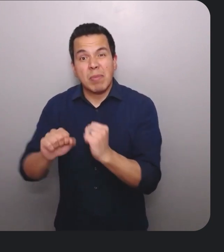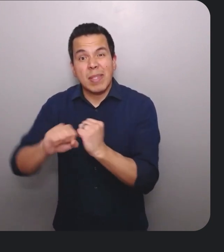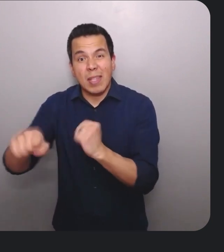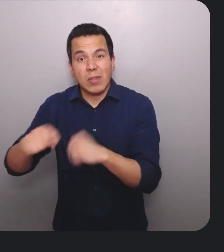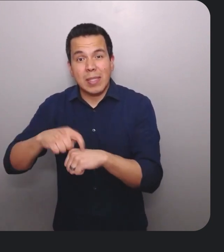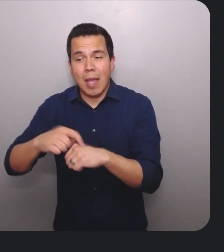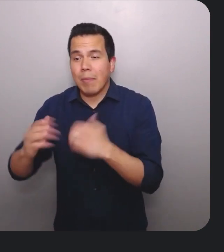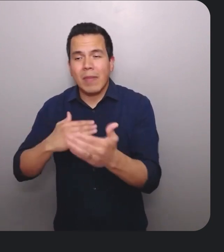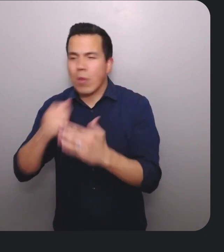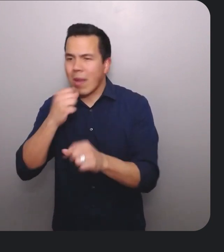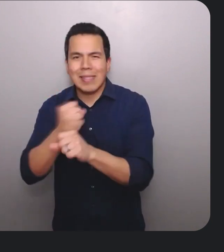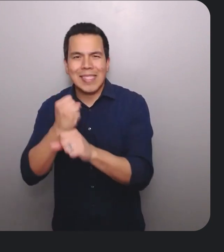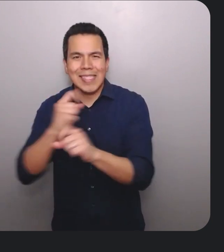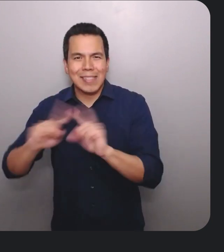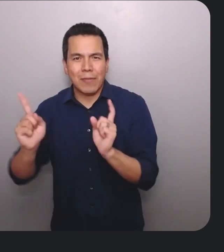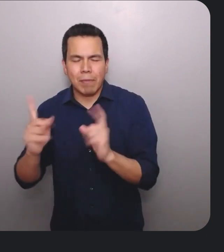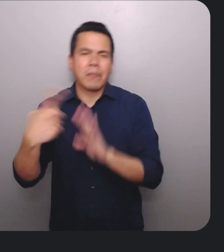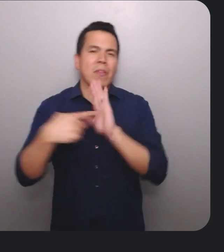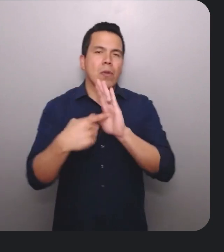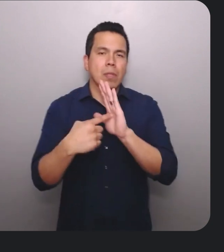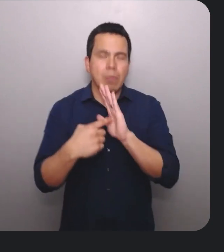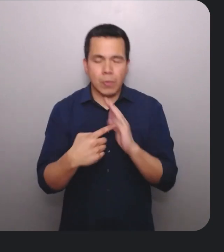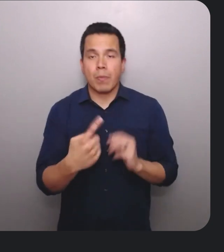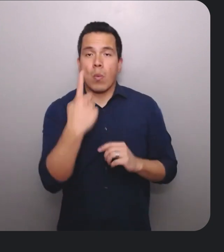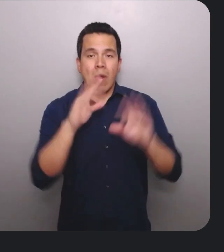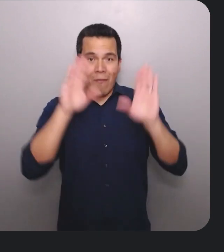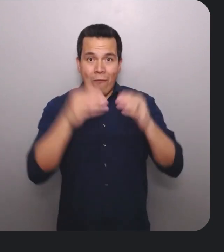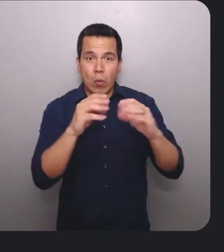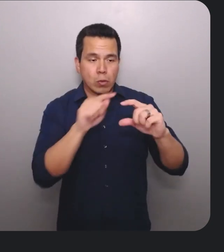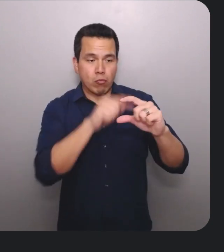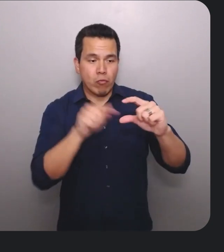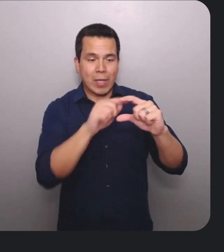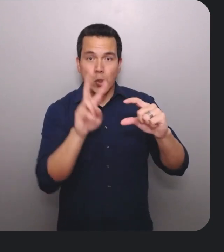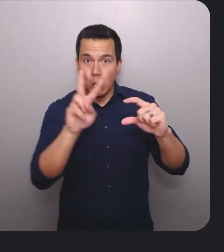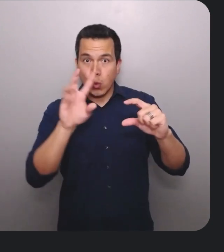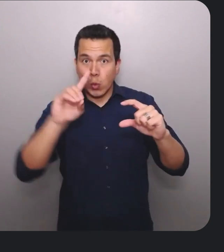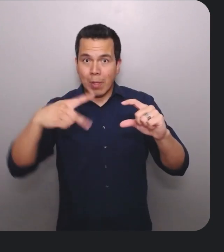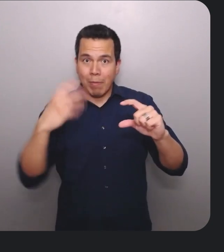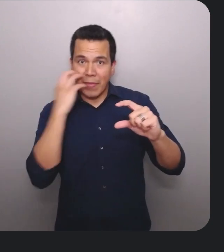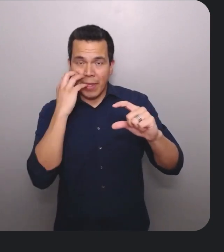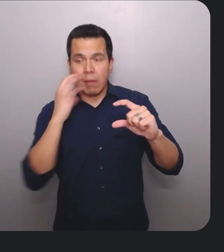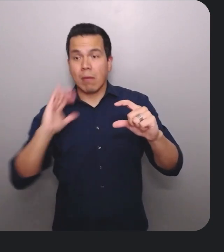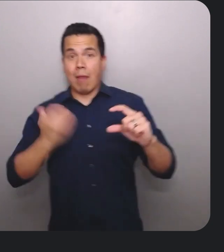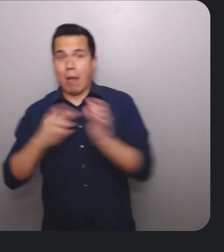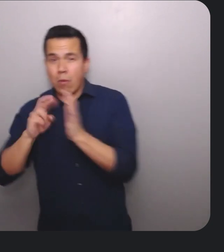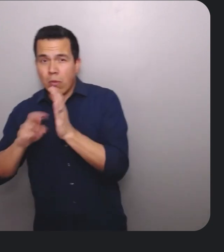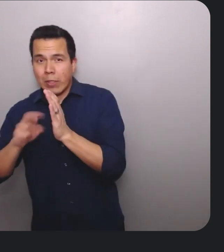some extra time even if not statistically different. For example, consider a focus ring that's two dip thick. With the research we